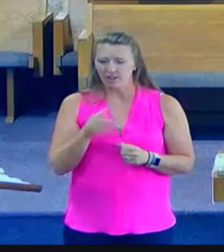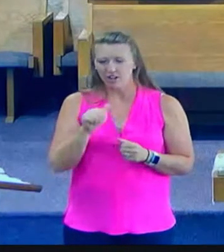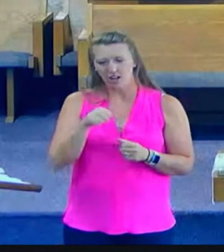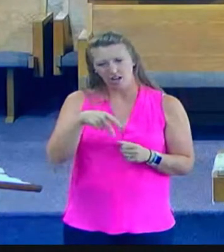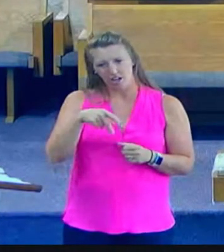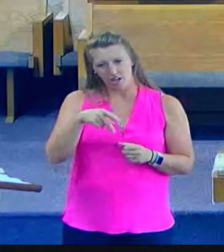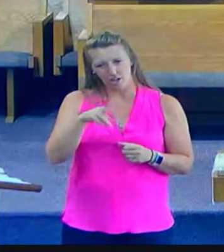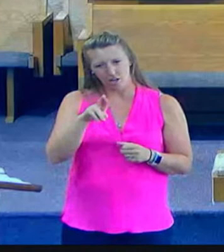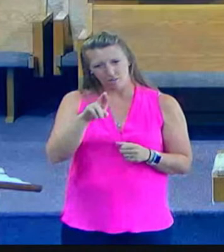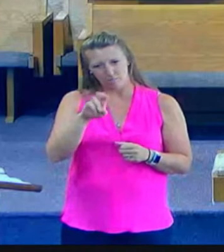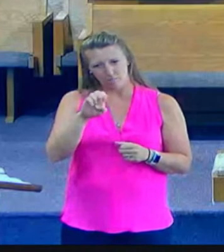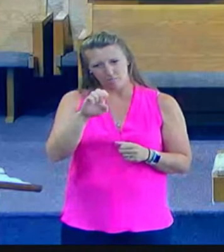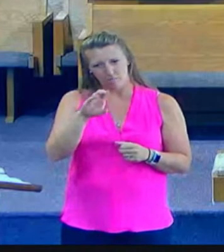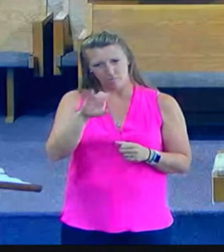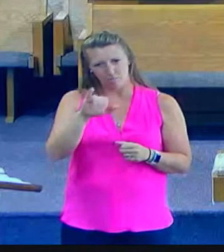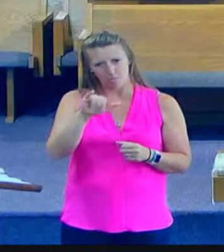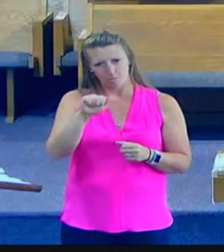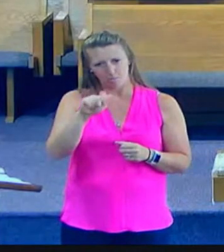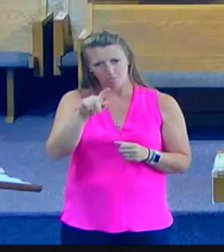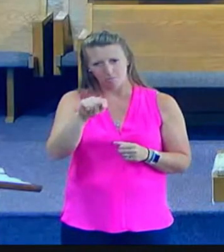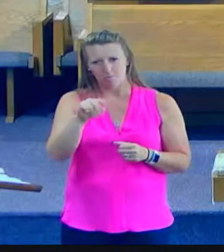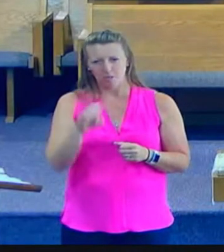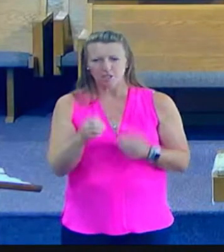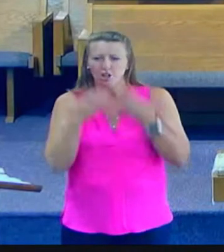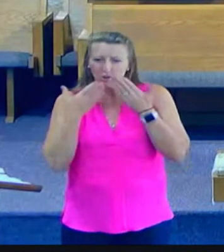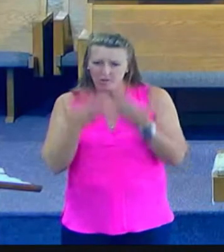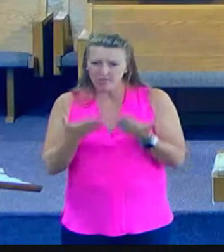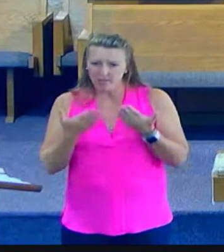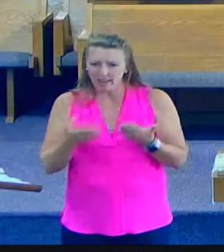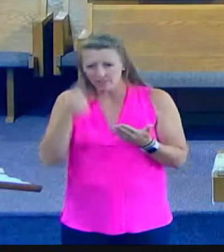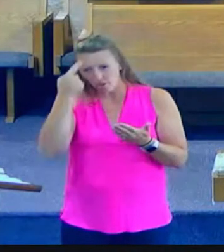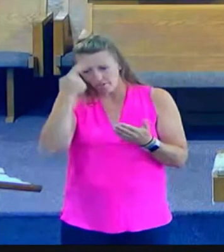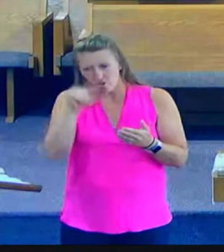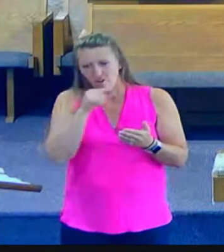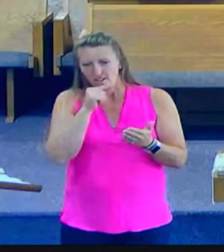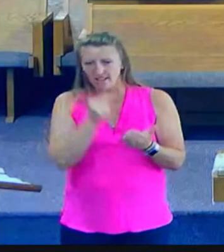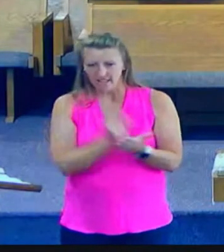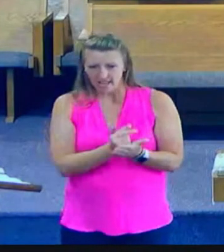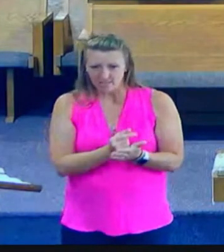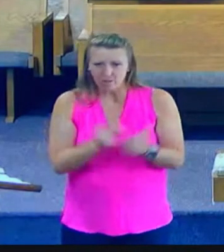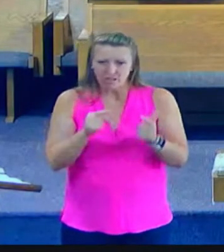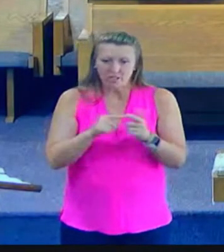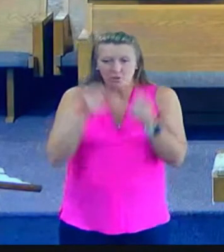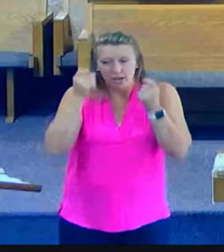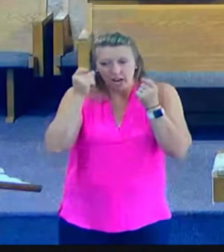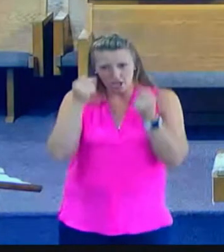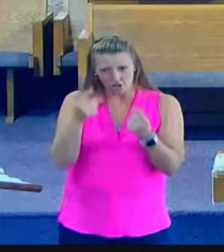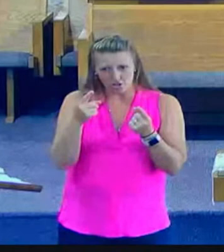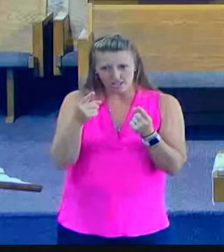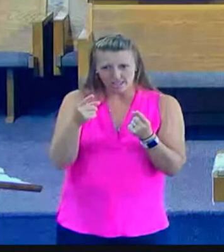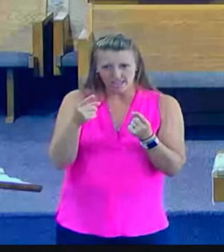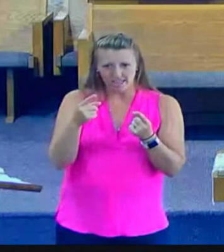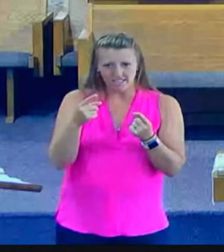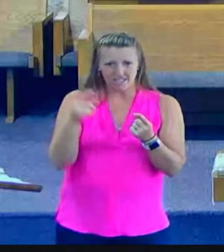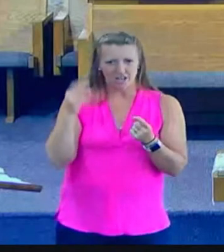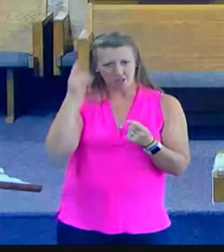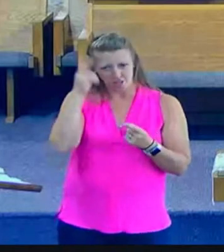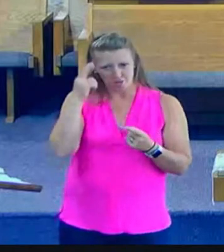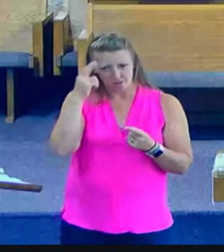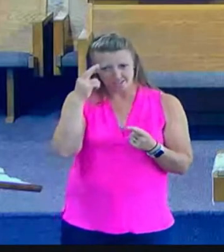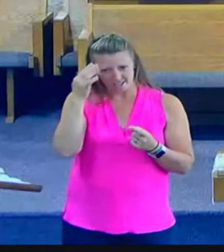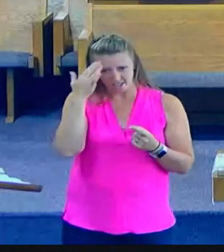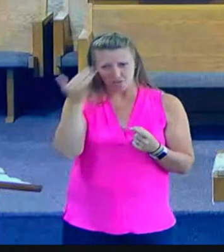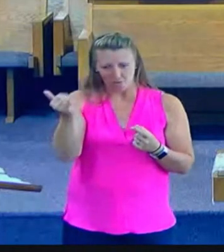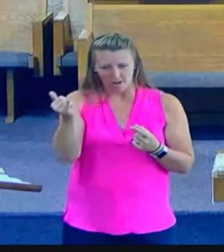is his decision before it is our decision. Salvation, one could say, is a movement of the heart,